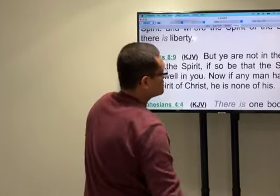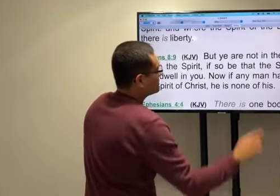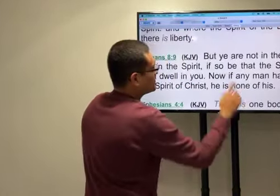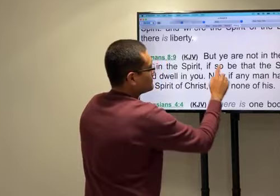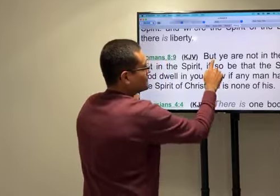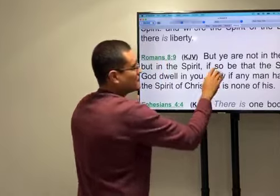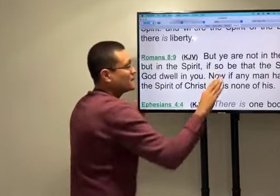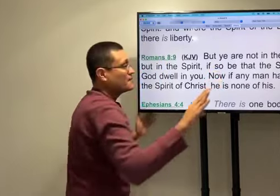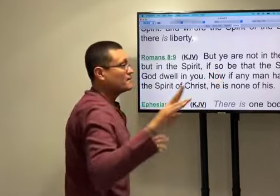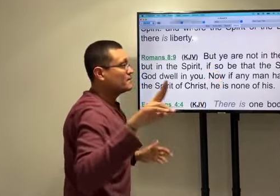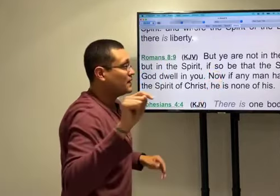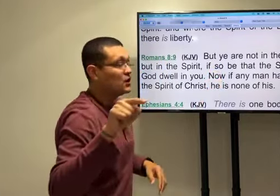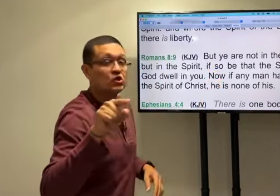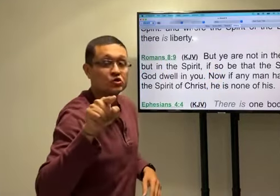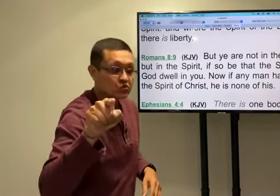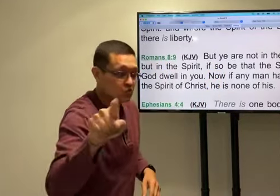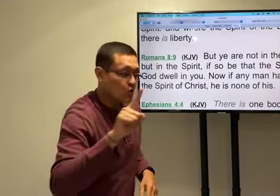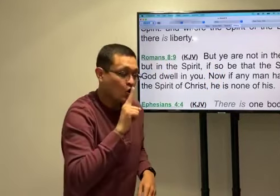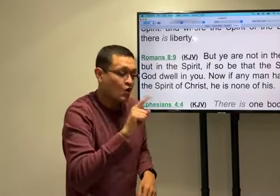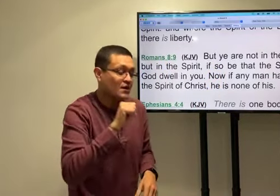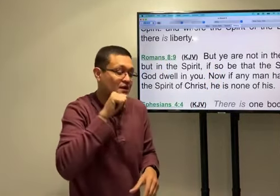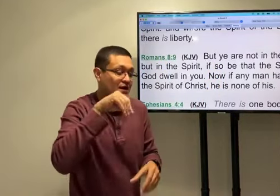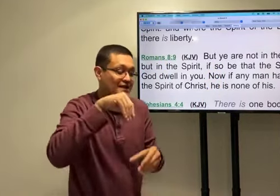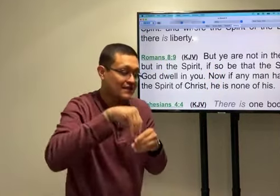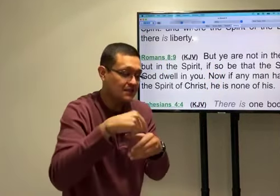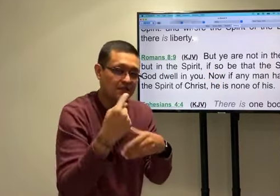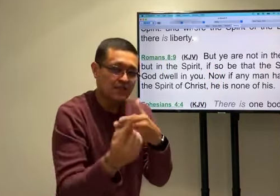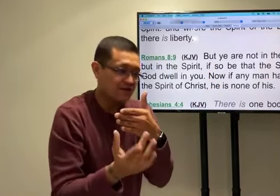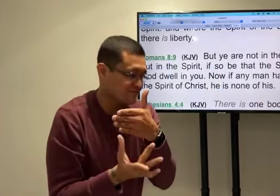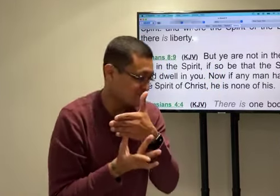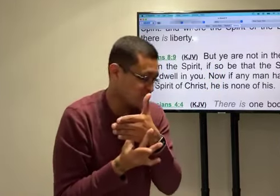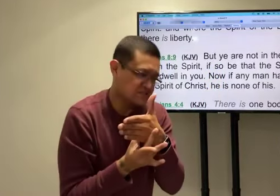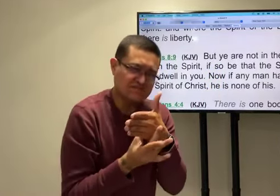God. But ye are not in the flesh.